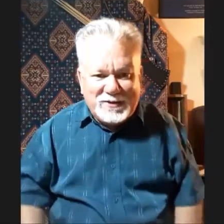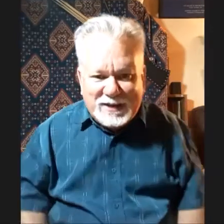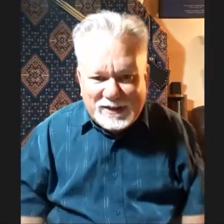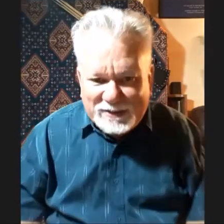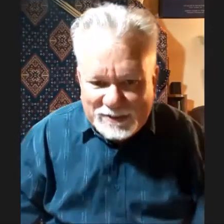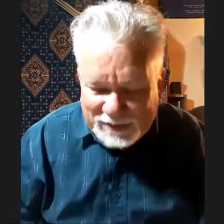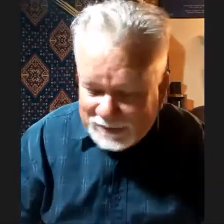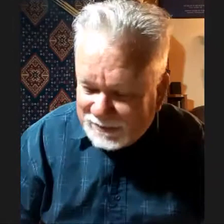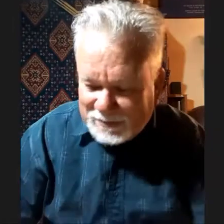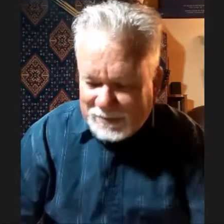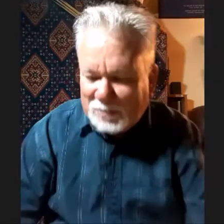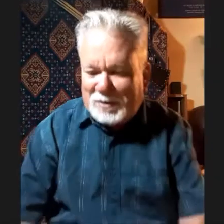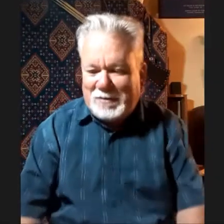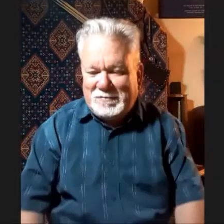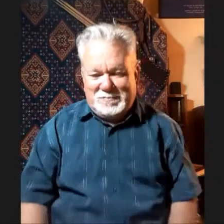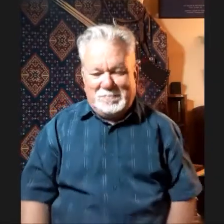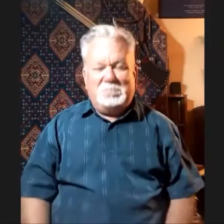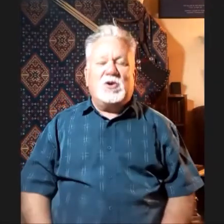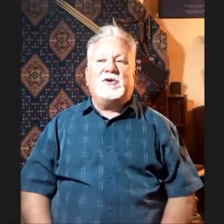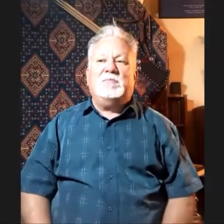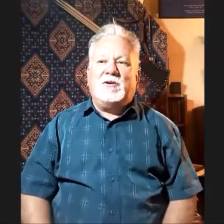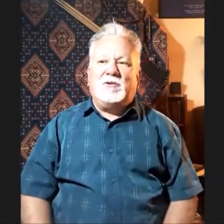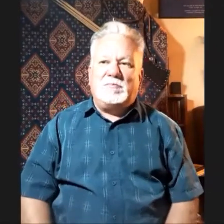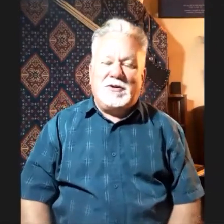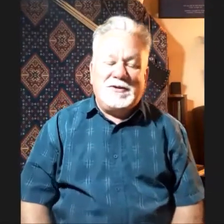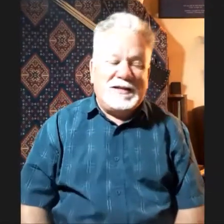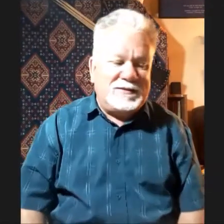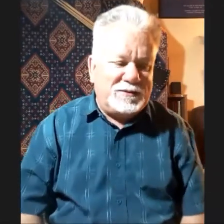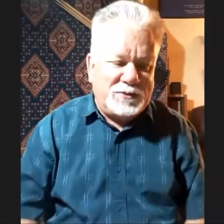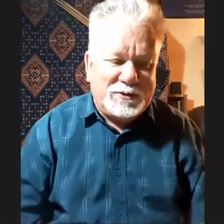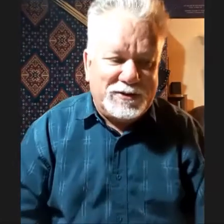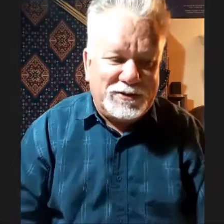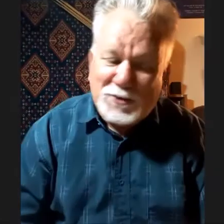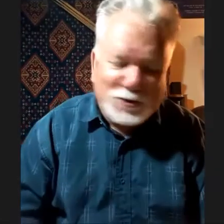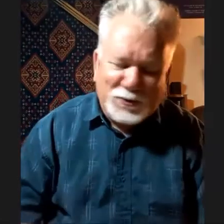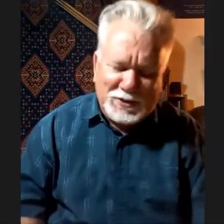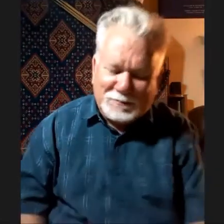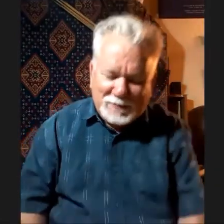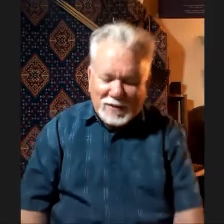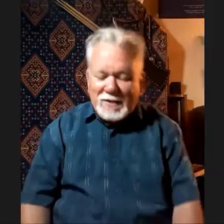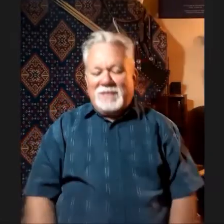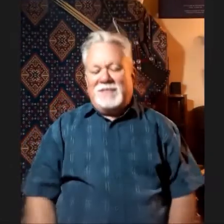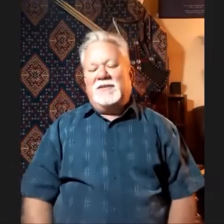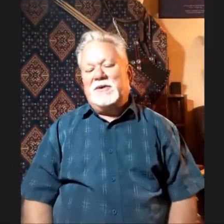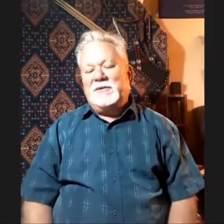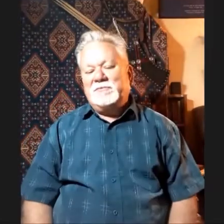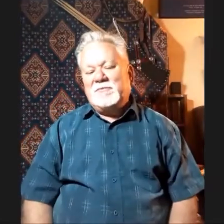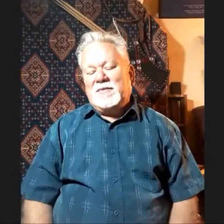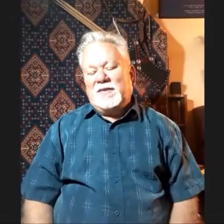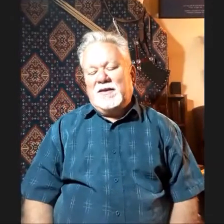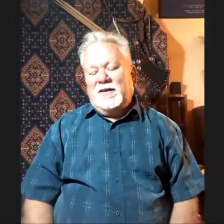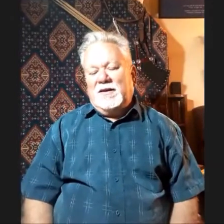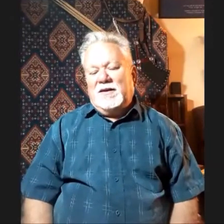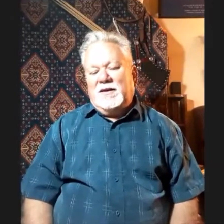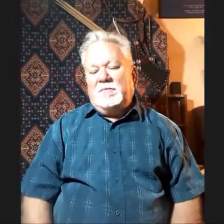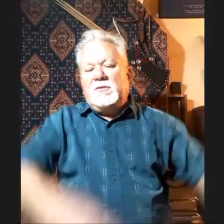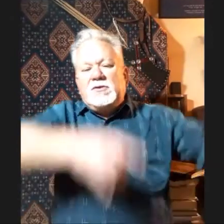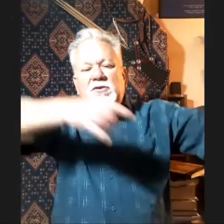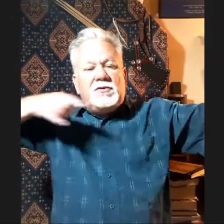and, and there'll be broken bow and broken glass everywhere. it's not a good thing. So, but using